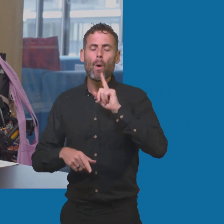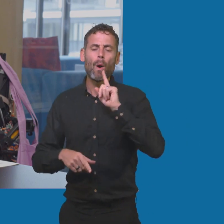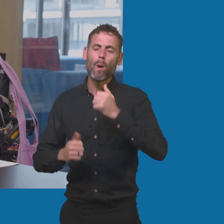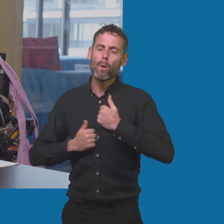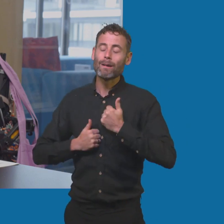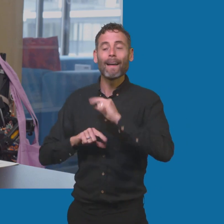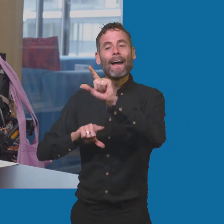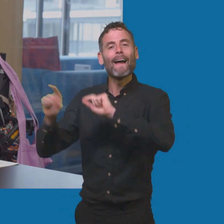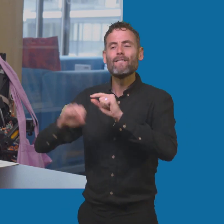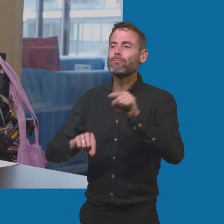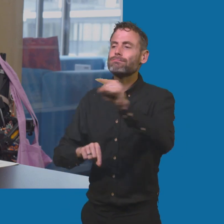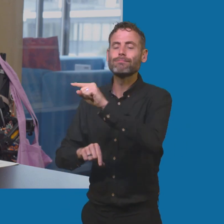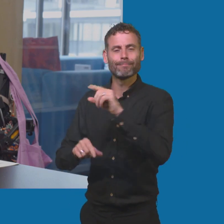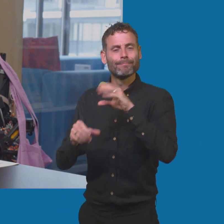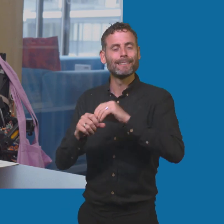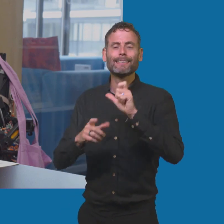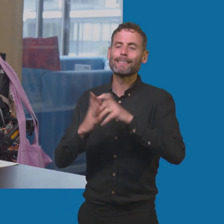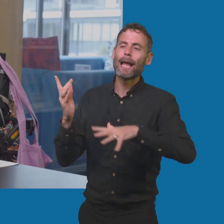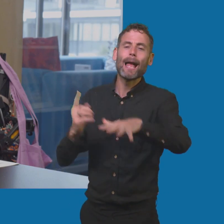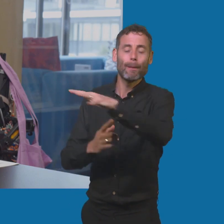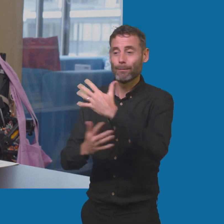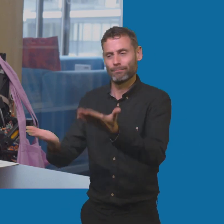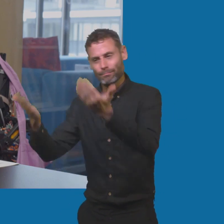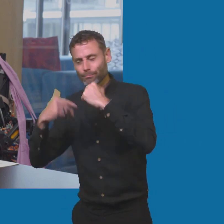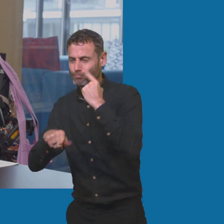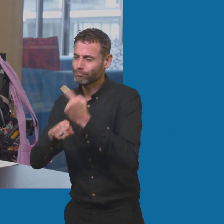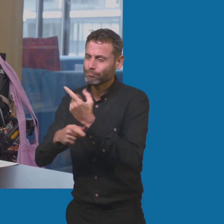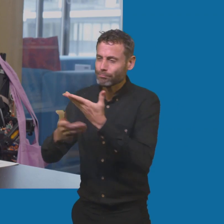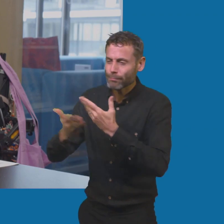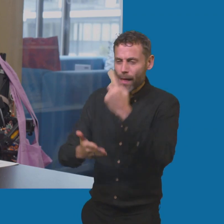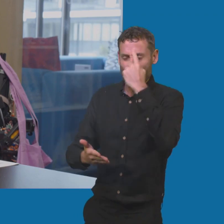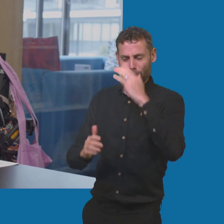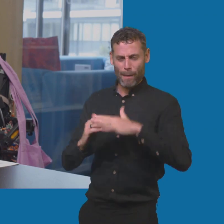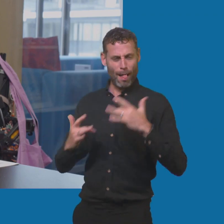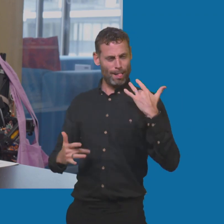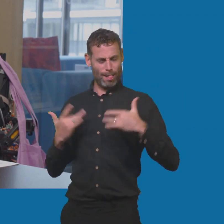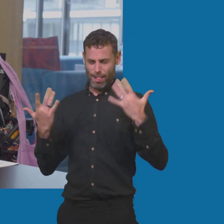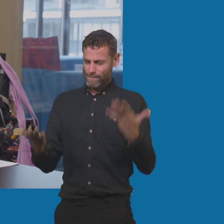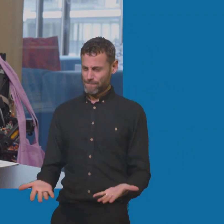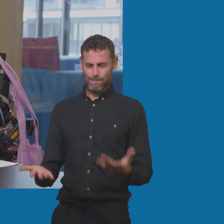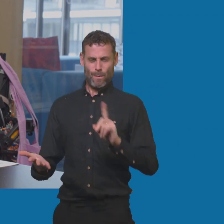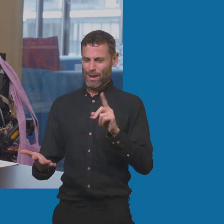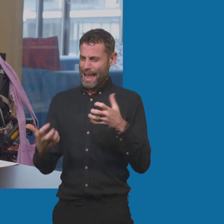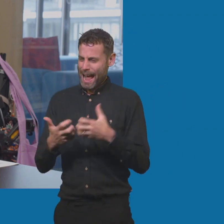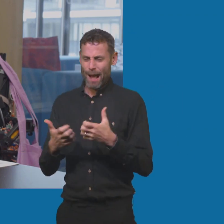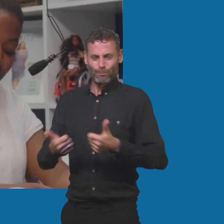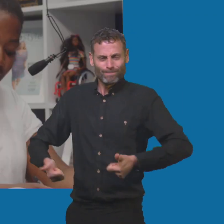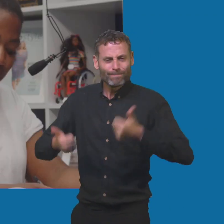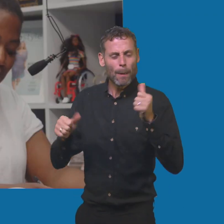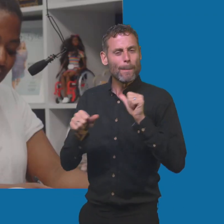for a conversation on how we can all live our best lives, particularly when navigating a disabling world. Today, we are